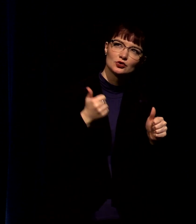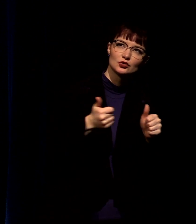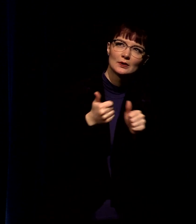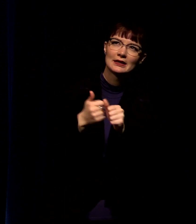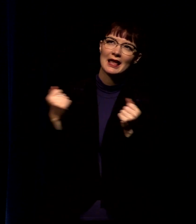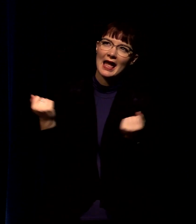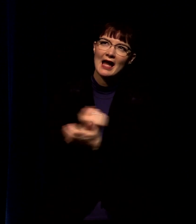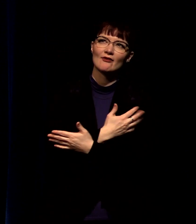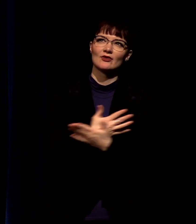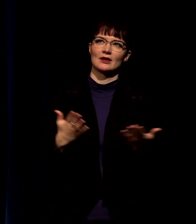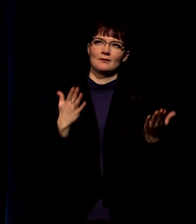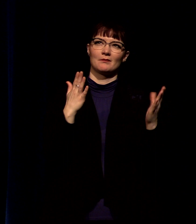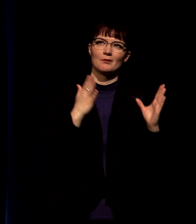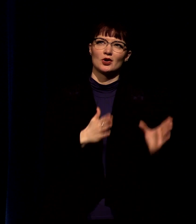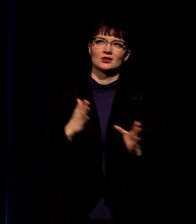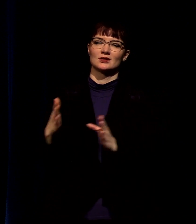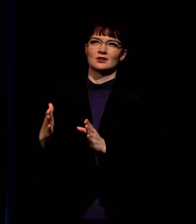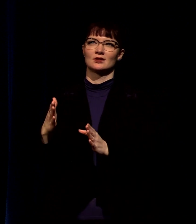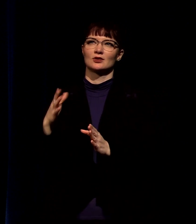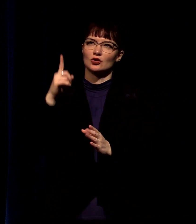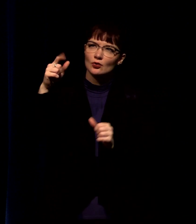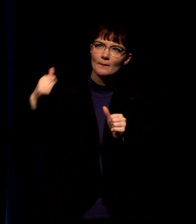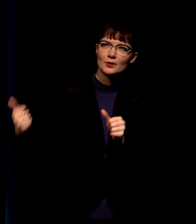because you are good